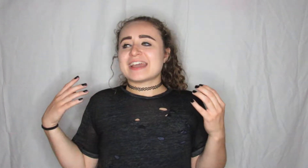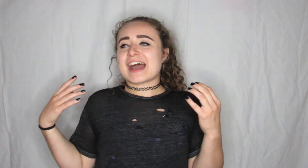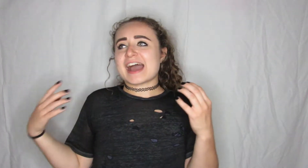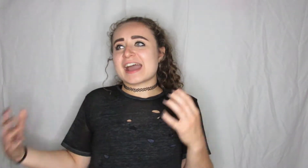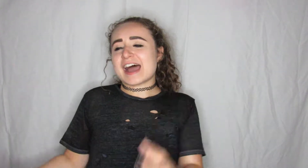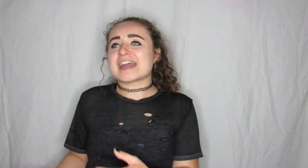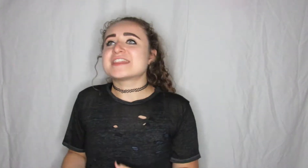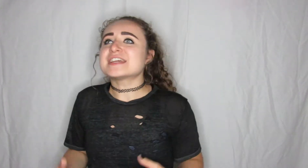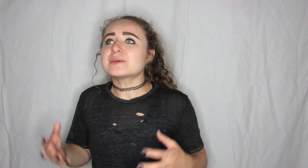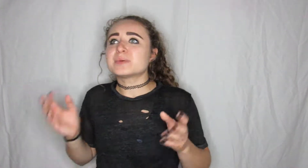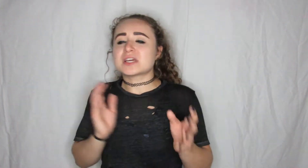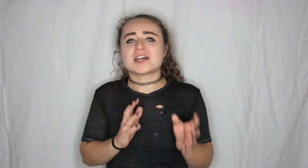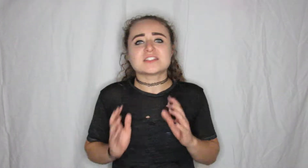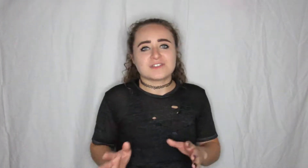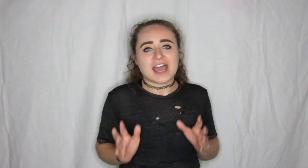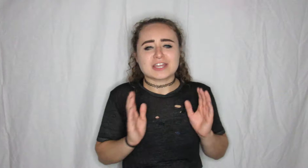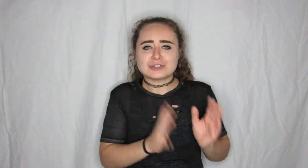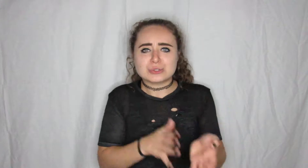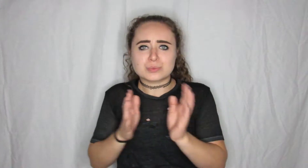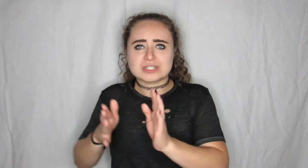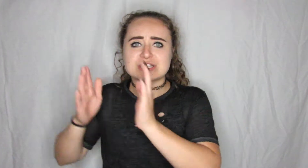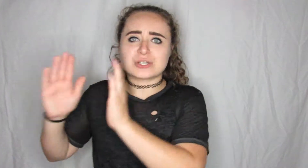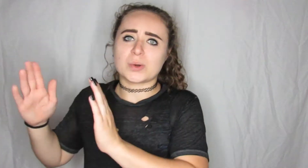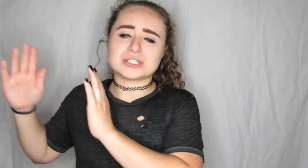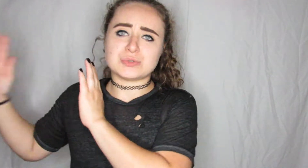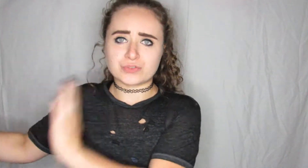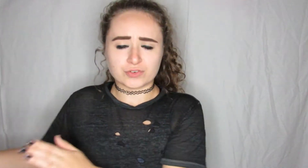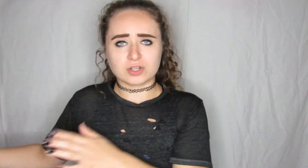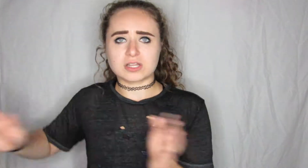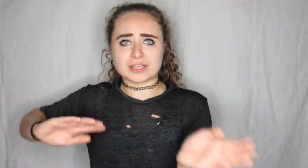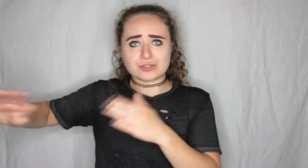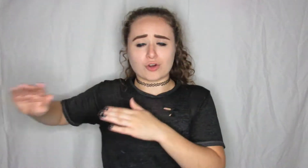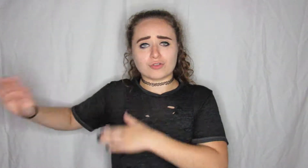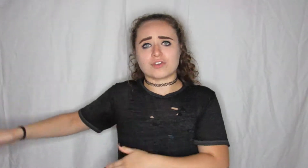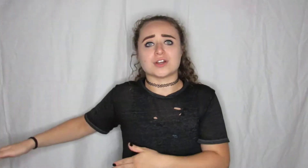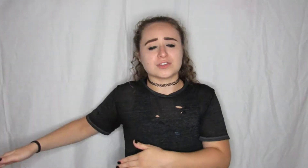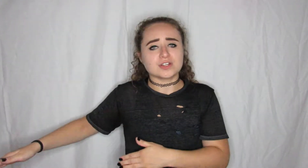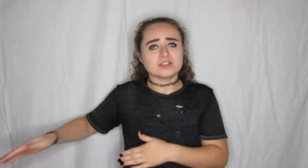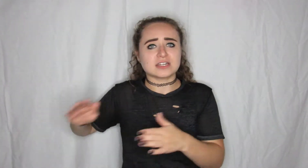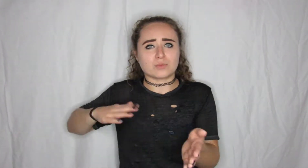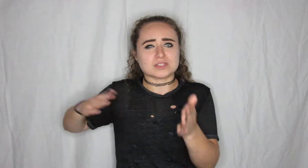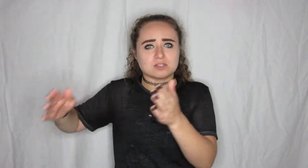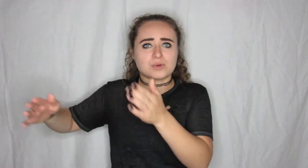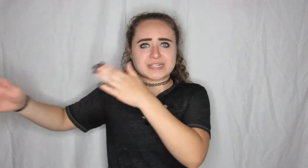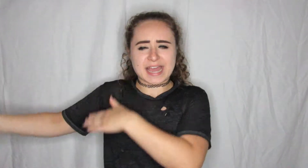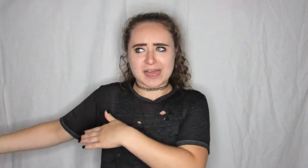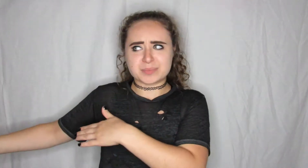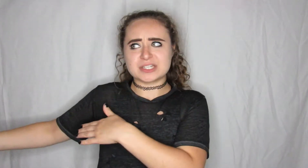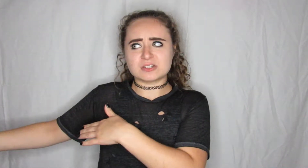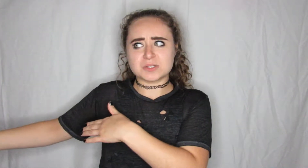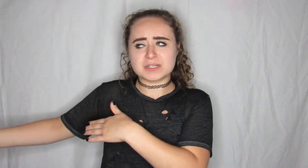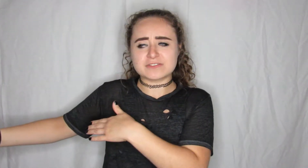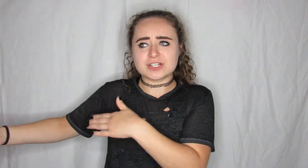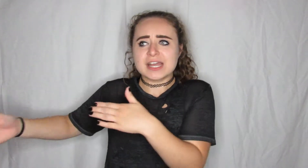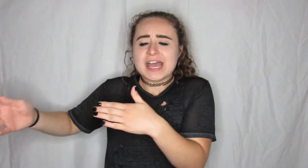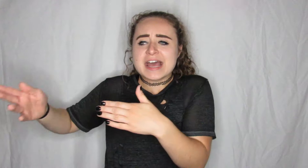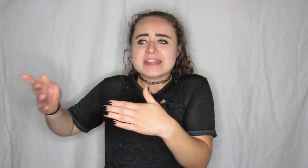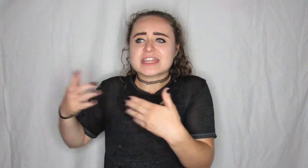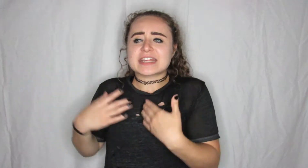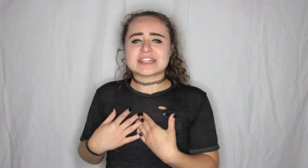but I think because of that I knew it wasn't going to like go farther that it wasn't going to happen or whatever that I